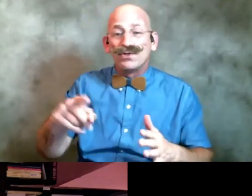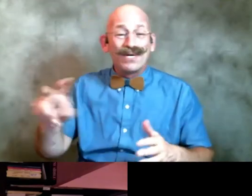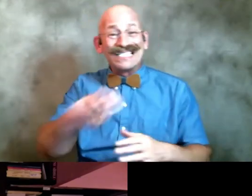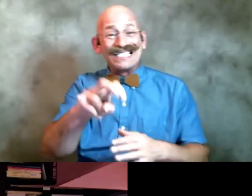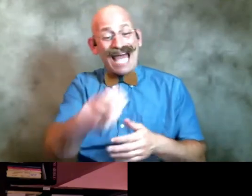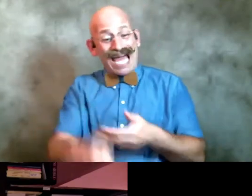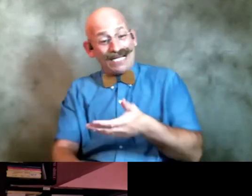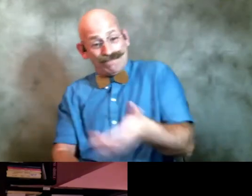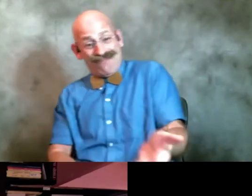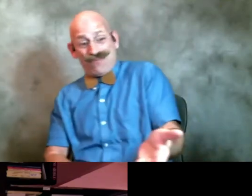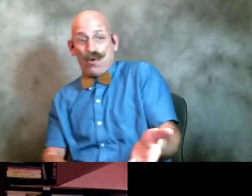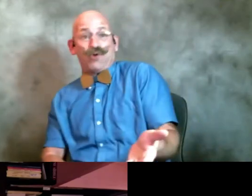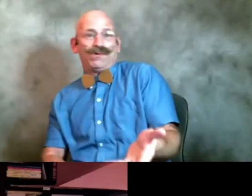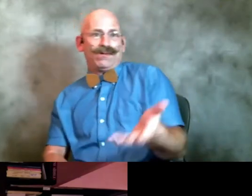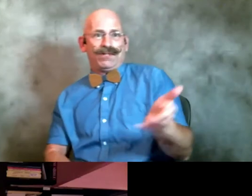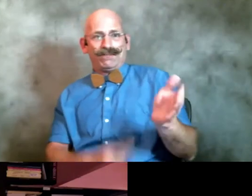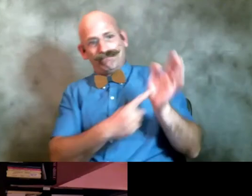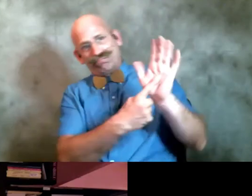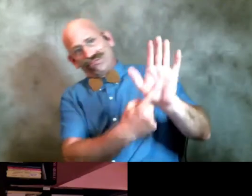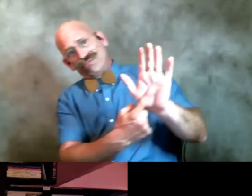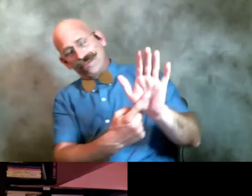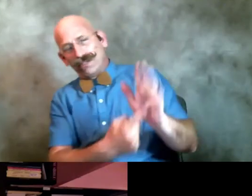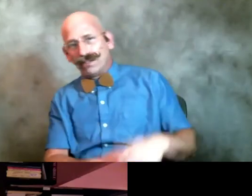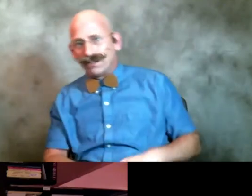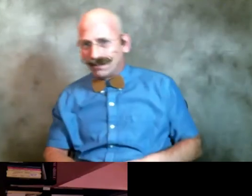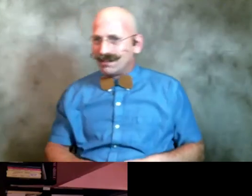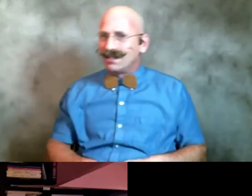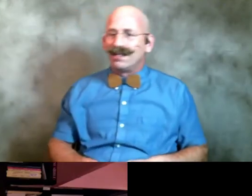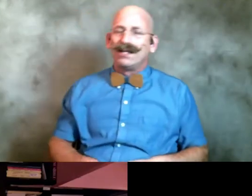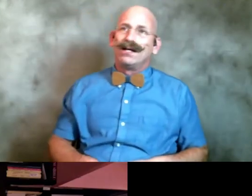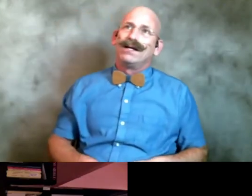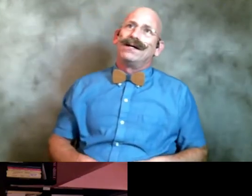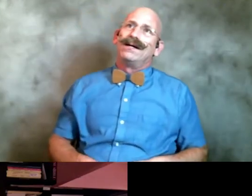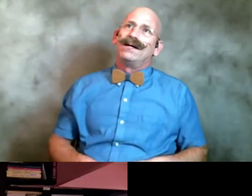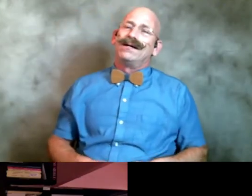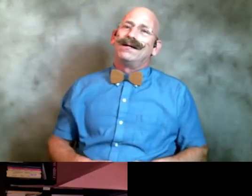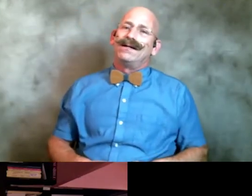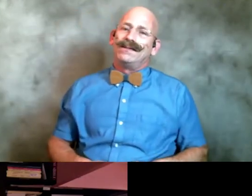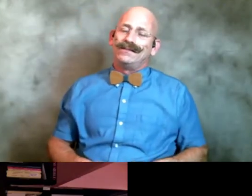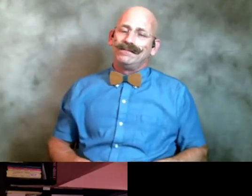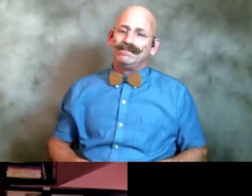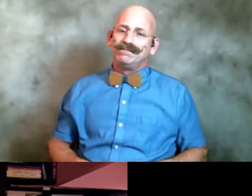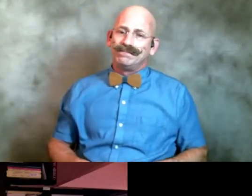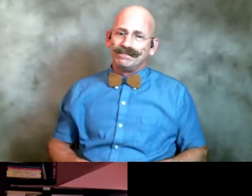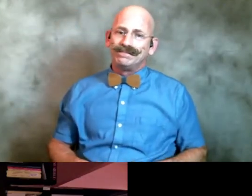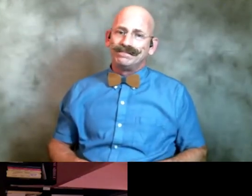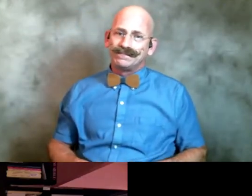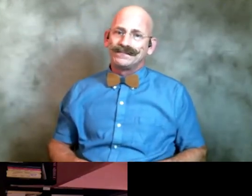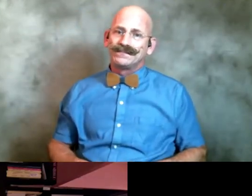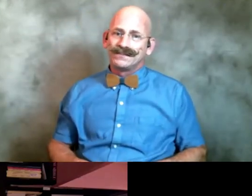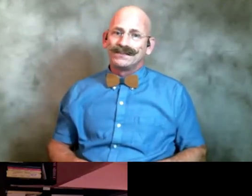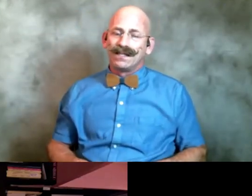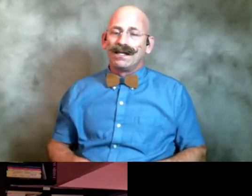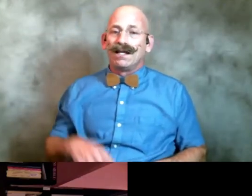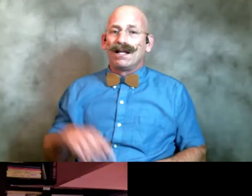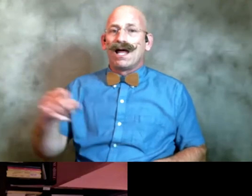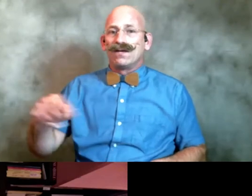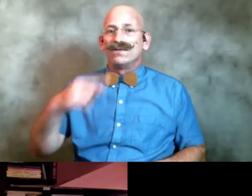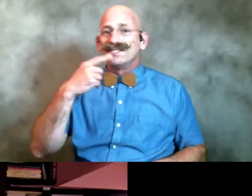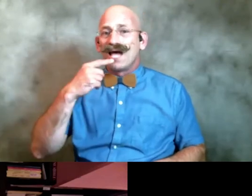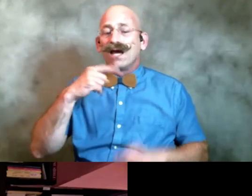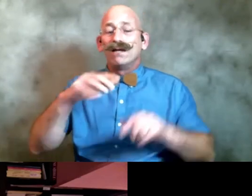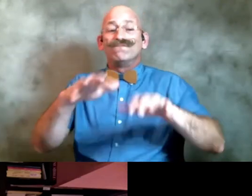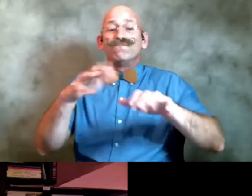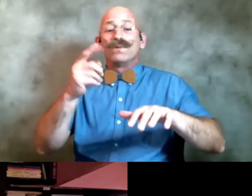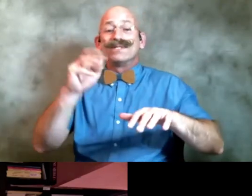and and even up in earlier it up the poem says uh uh it he froze the day suspended